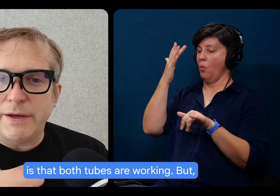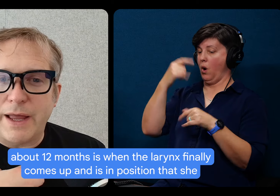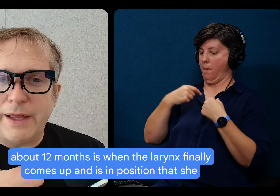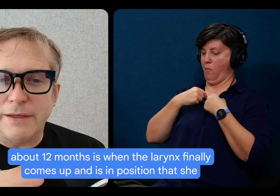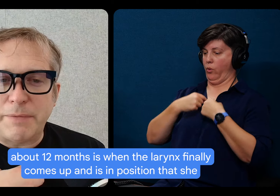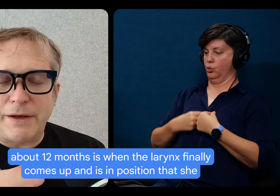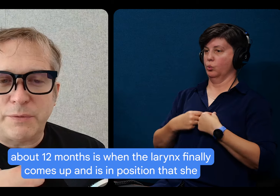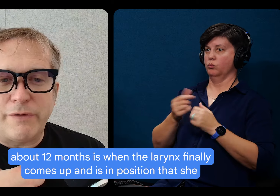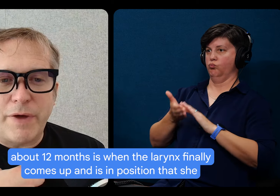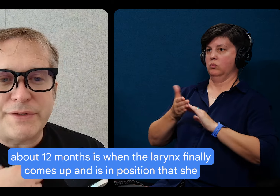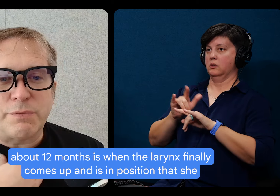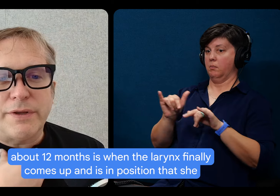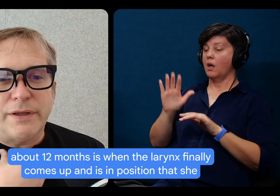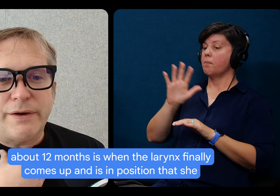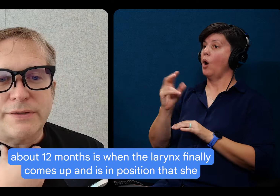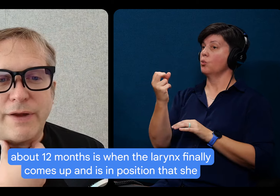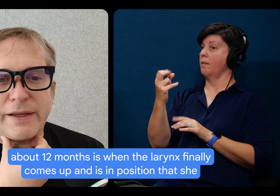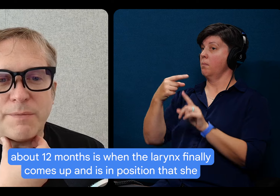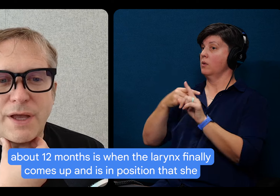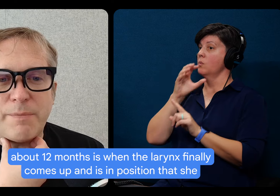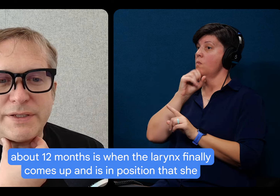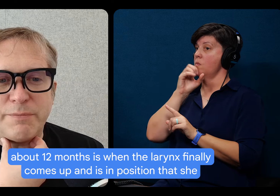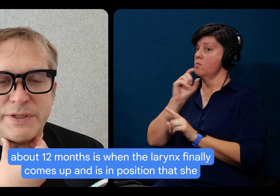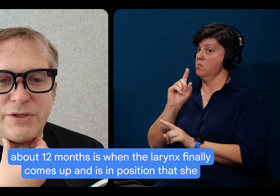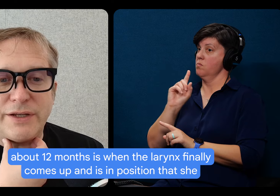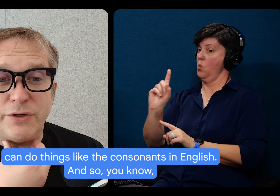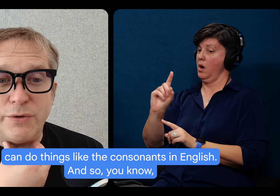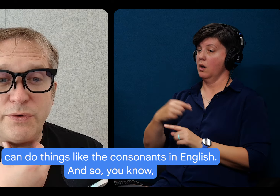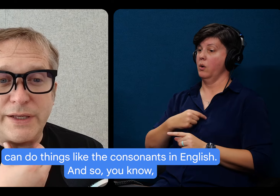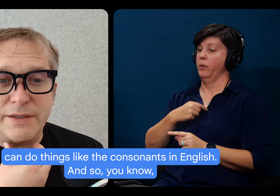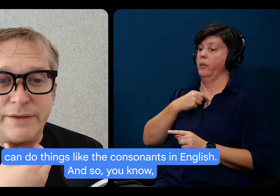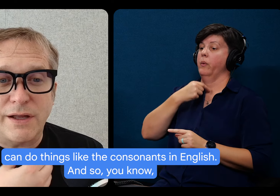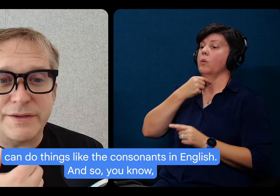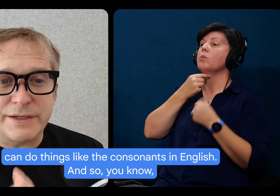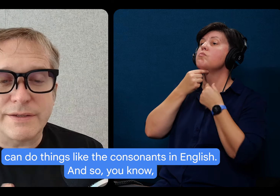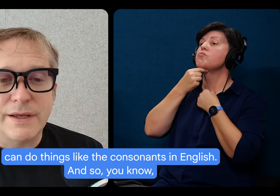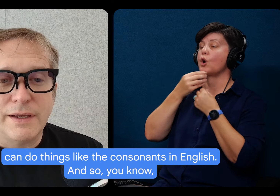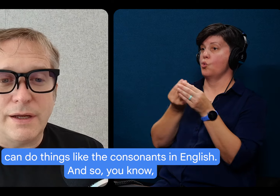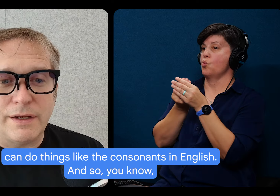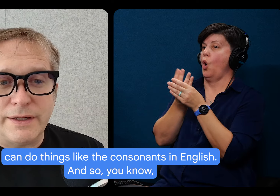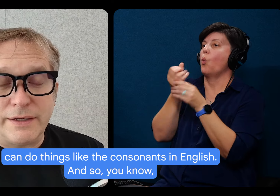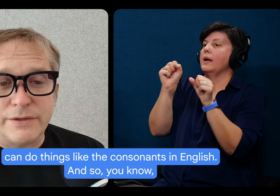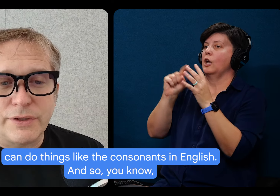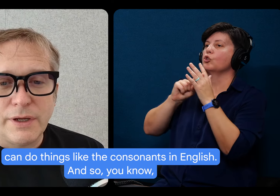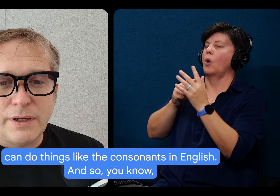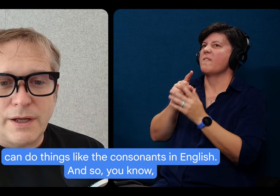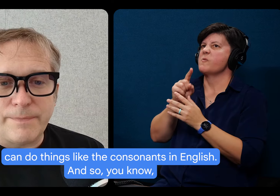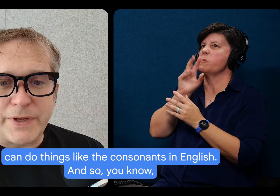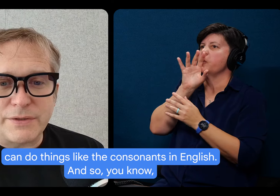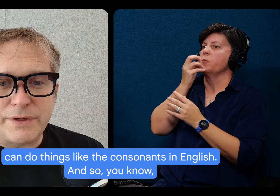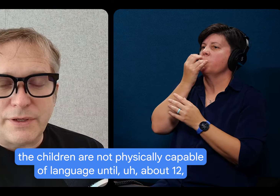But about 12 months is when the larynx finally comes up and is in position that you can do things like the consonants in English.